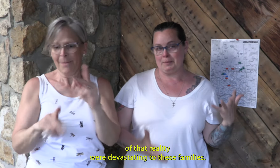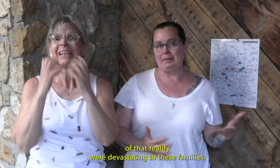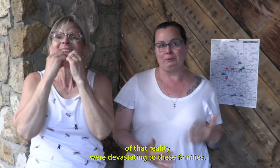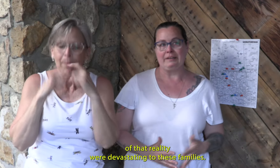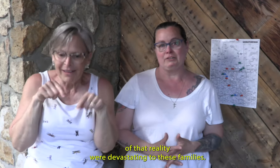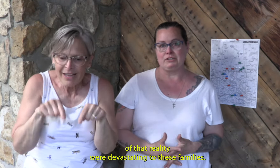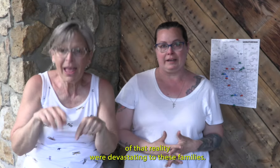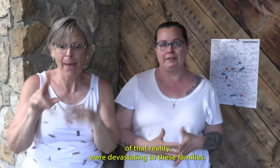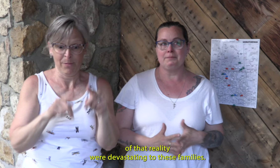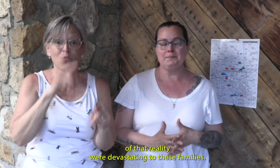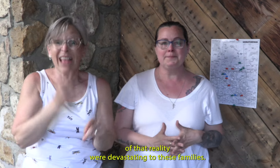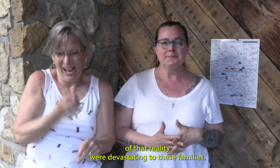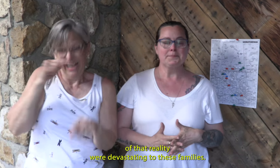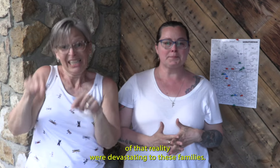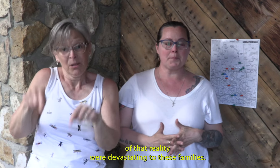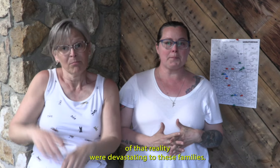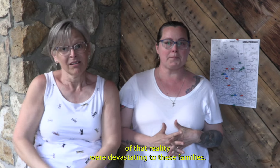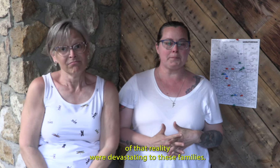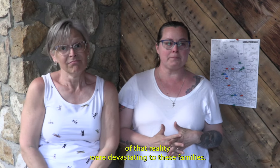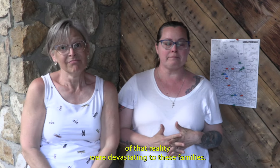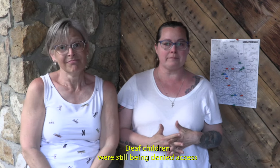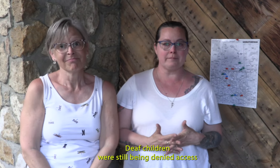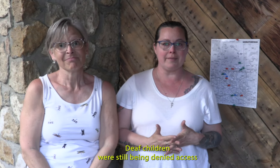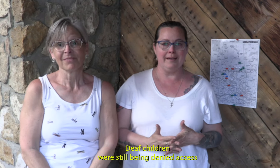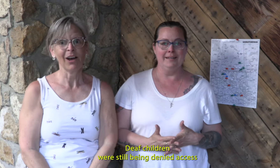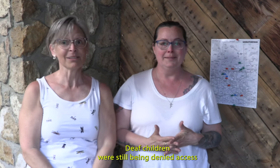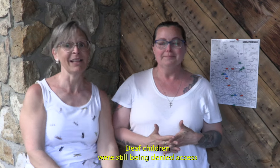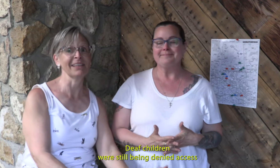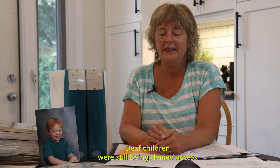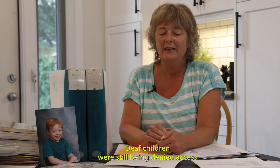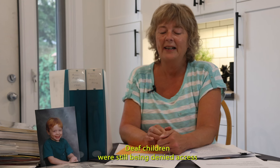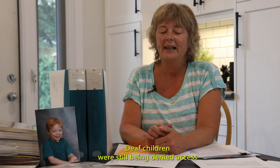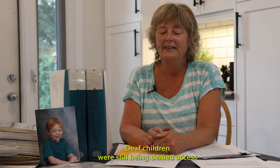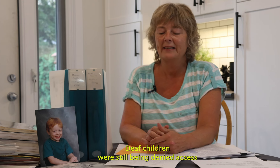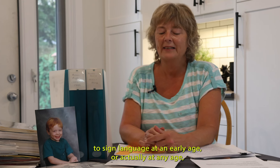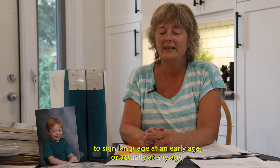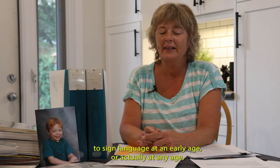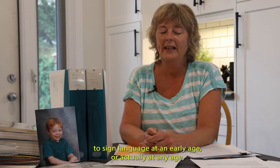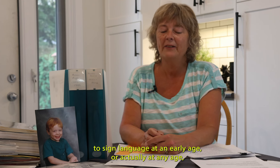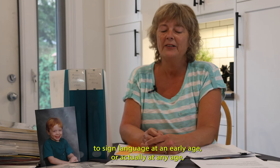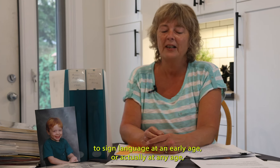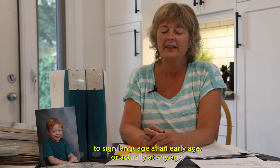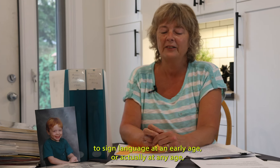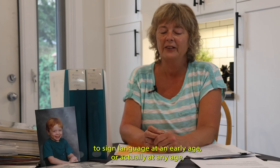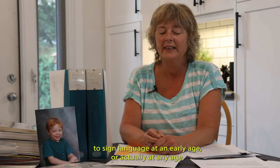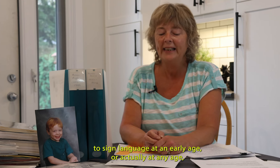were devastating to these families. Deaf children were still being denied access to sign language at an early